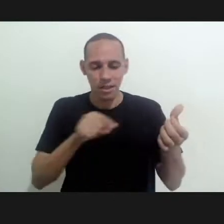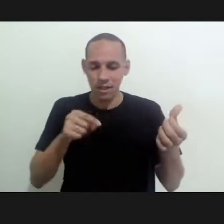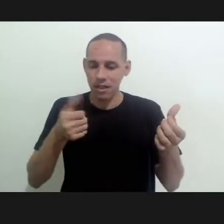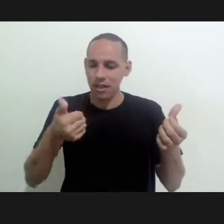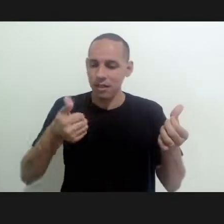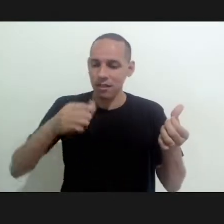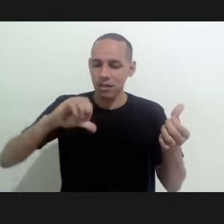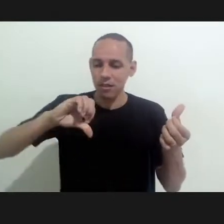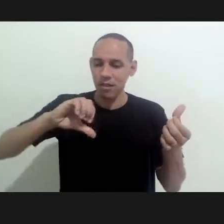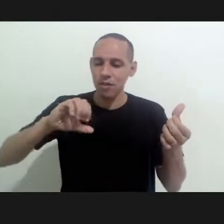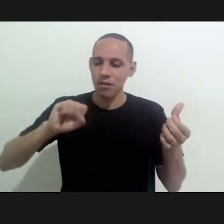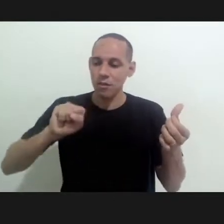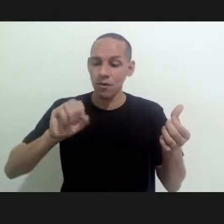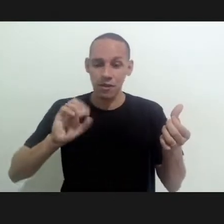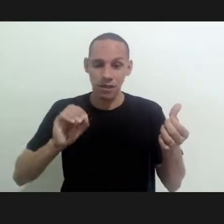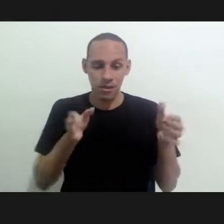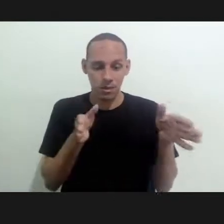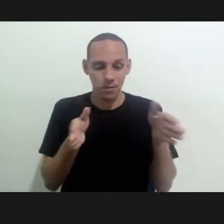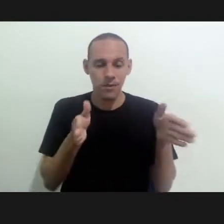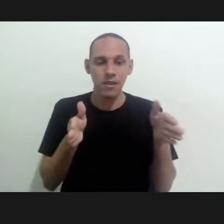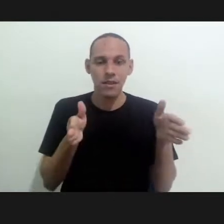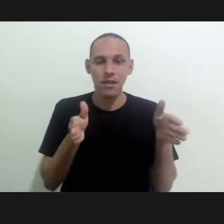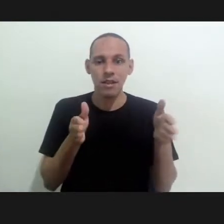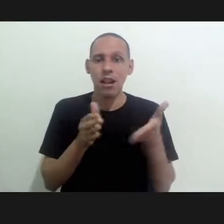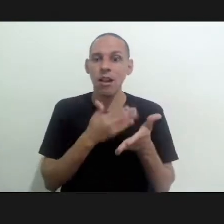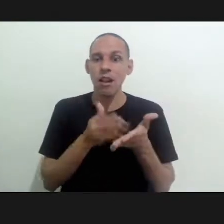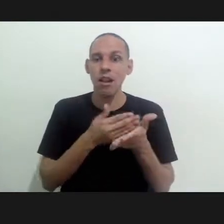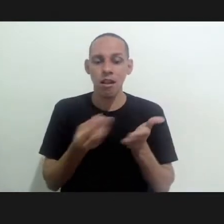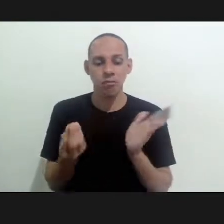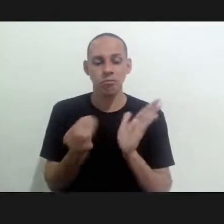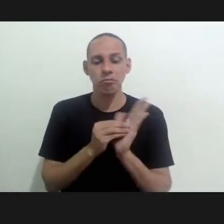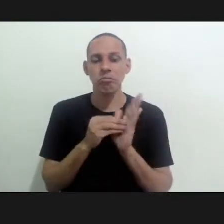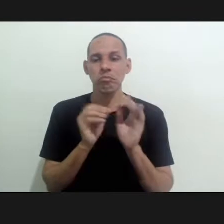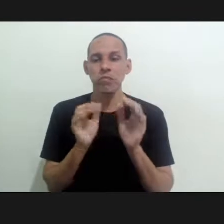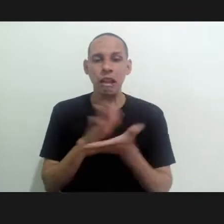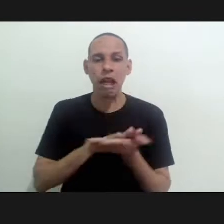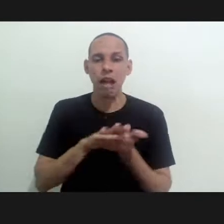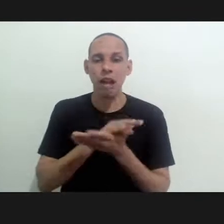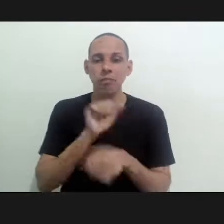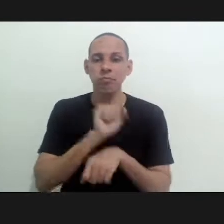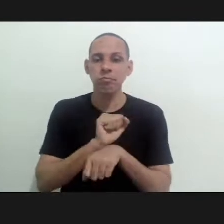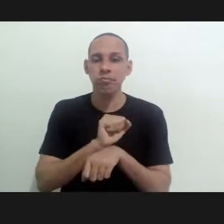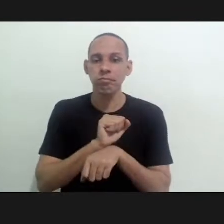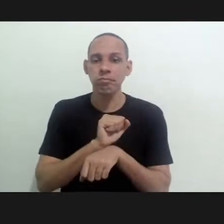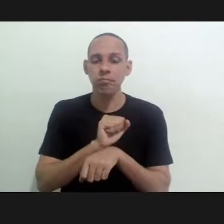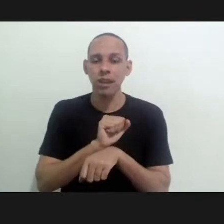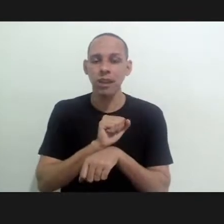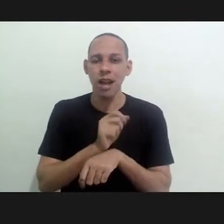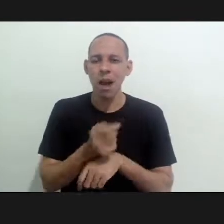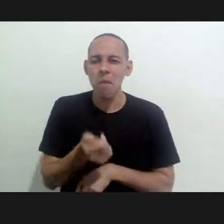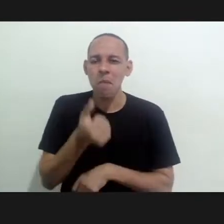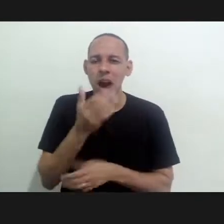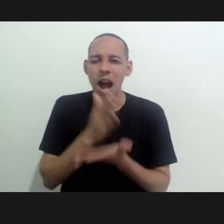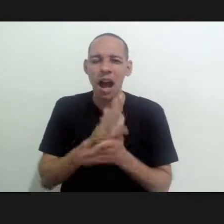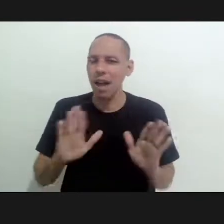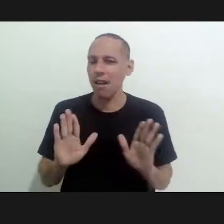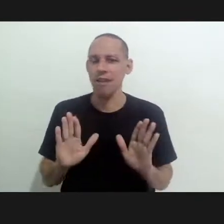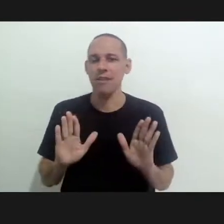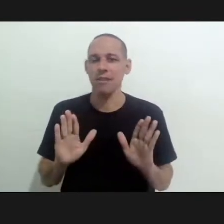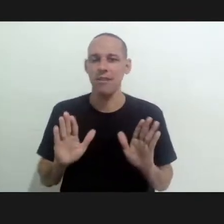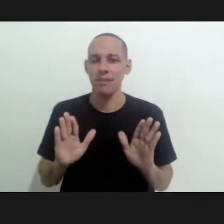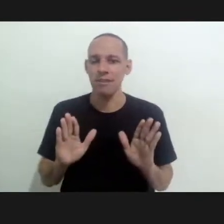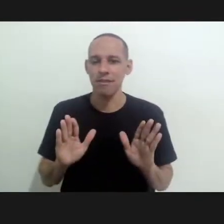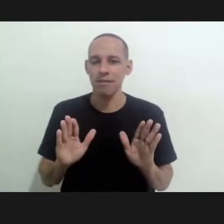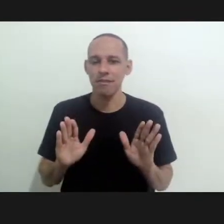and 80 between 76 and 1980 the journal published nothing in reality it was uh